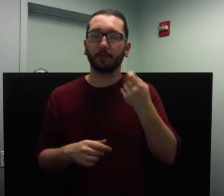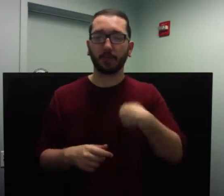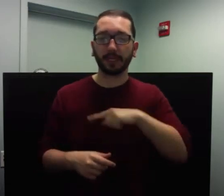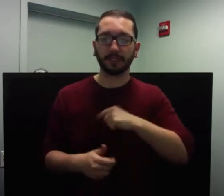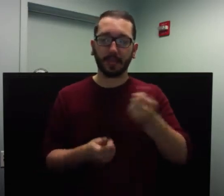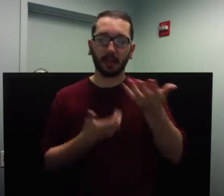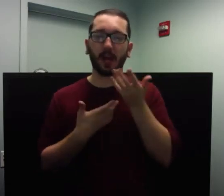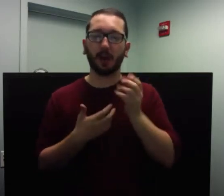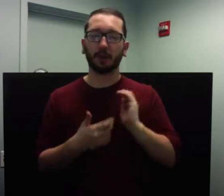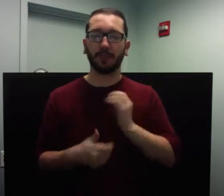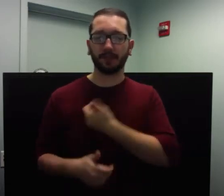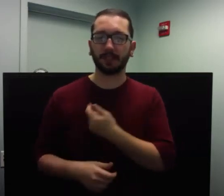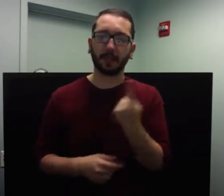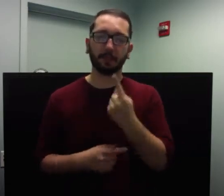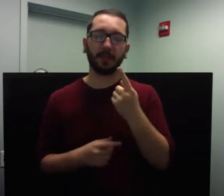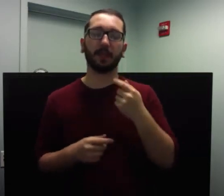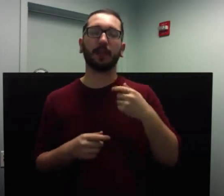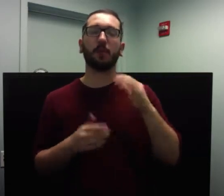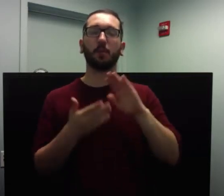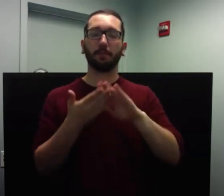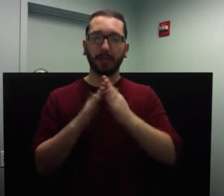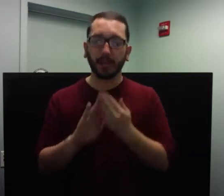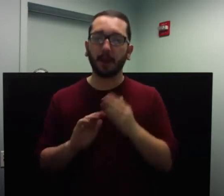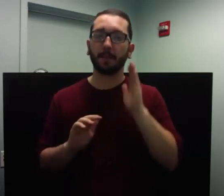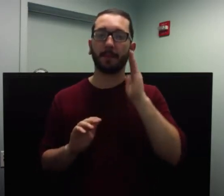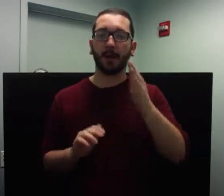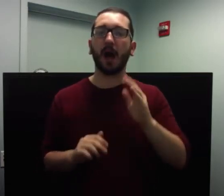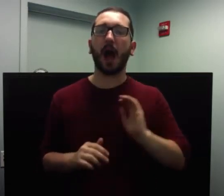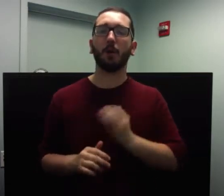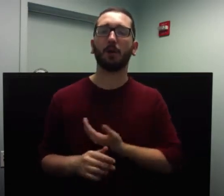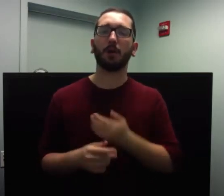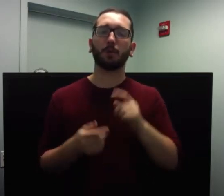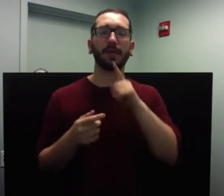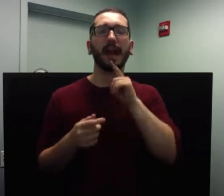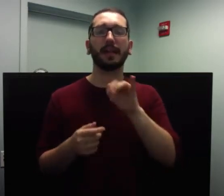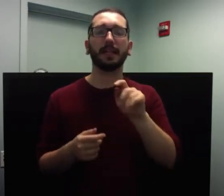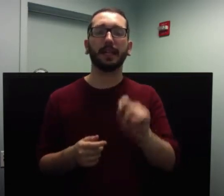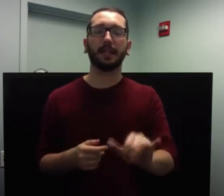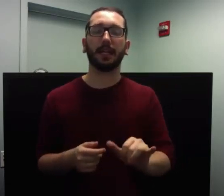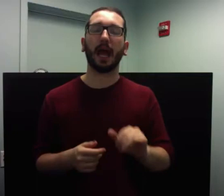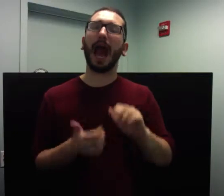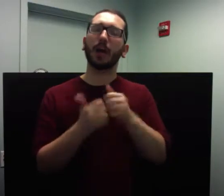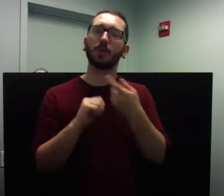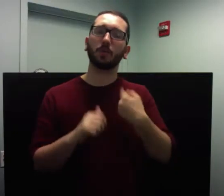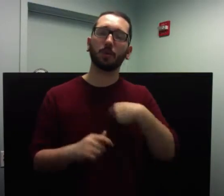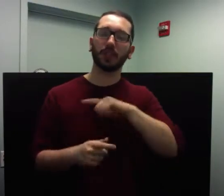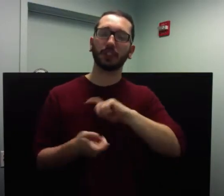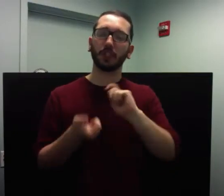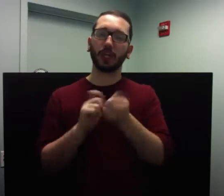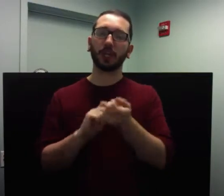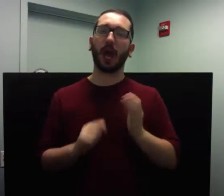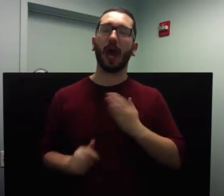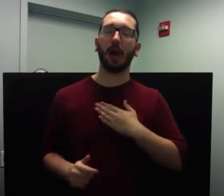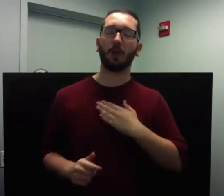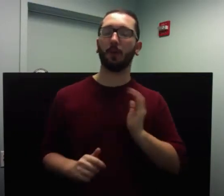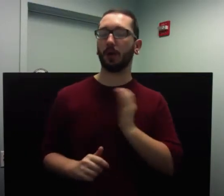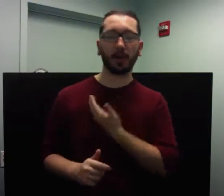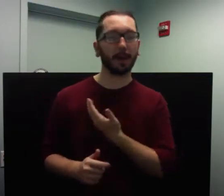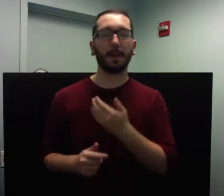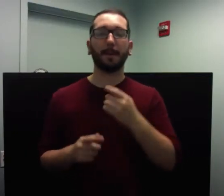how do we turn our negative self-chatter into powerful, I've had messages? Well, one thing to understand